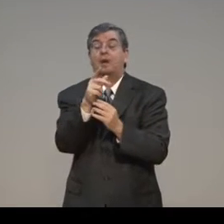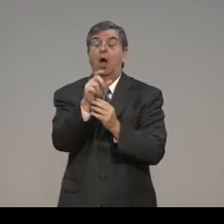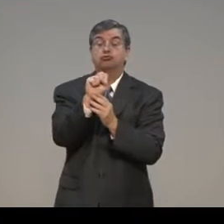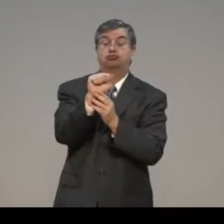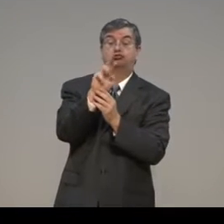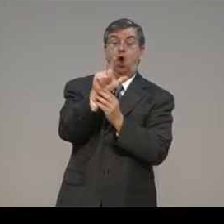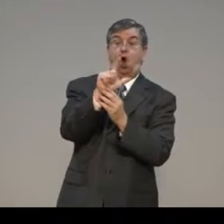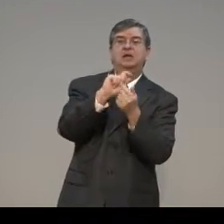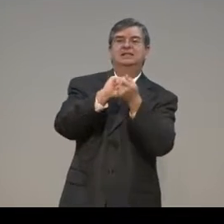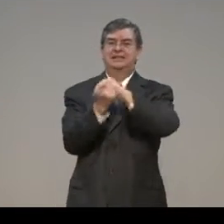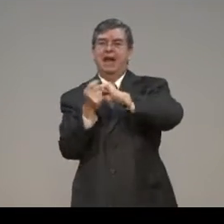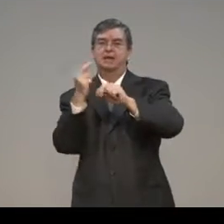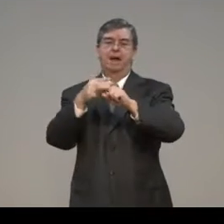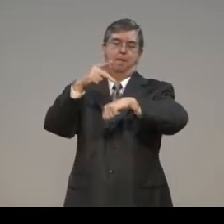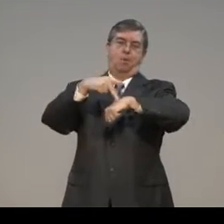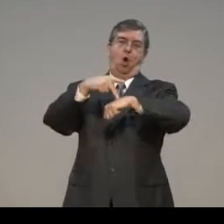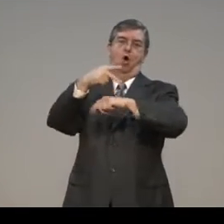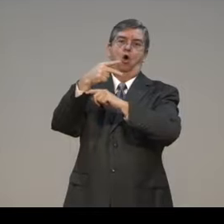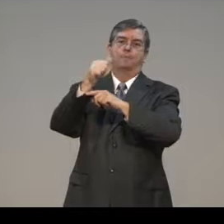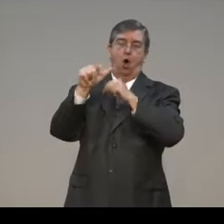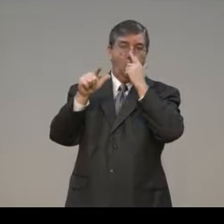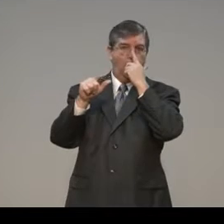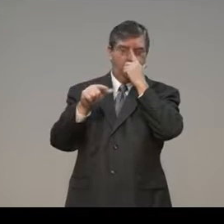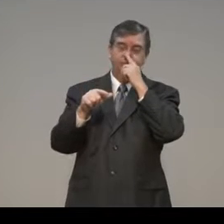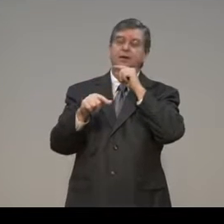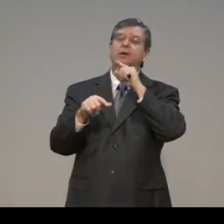diligently and became Paul.